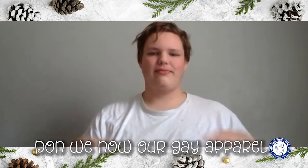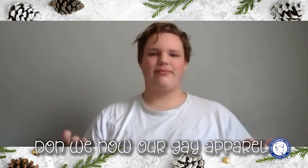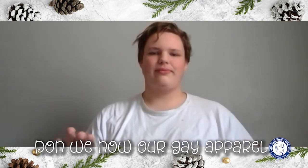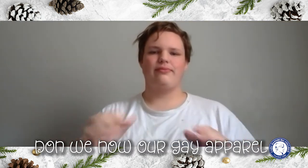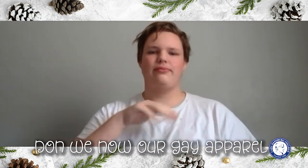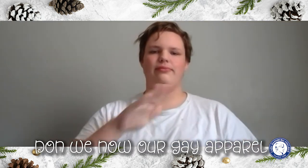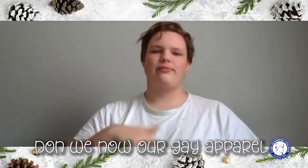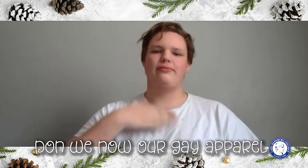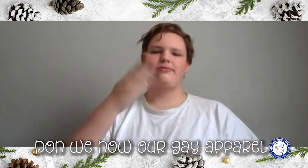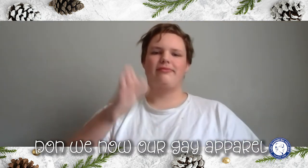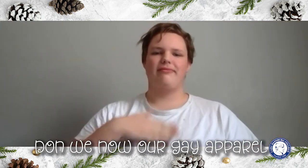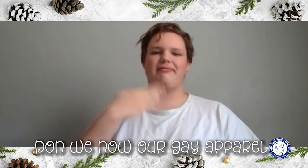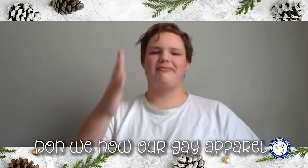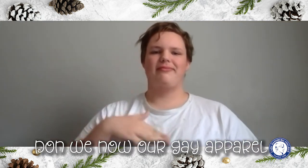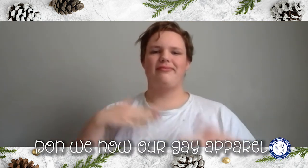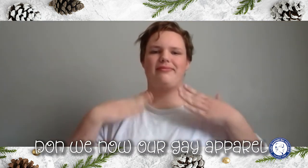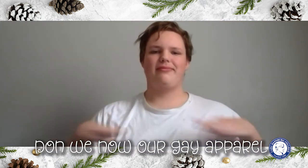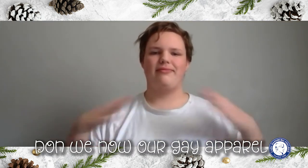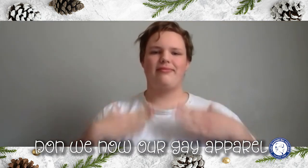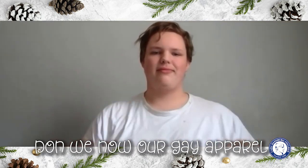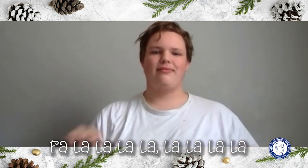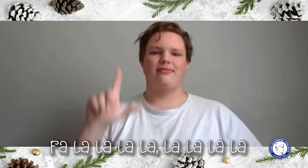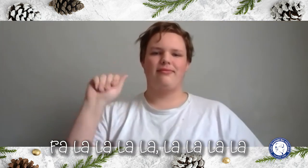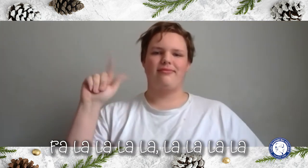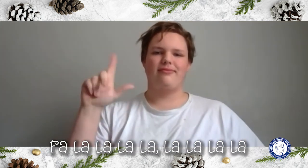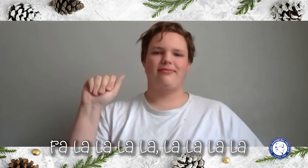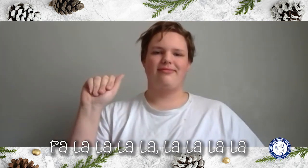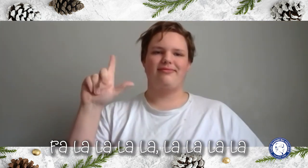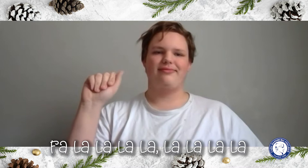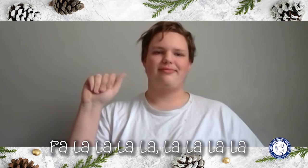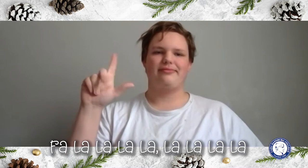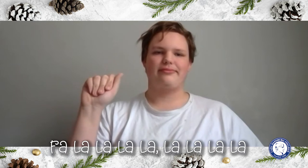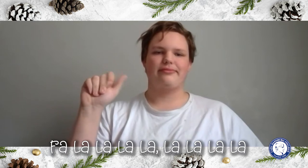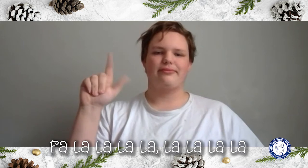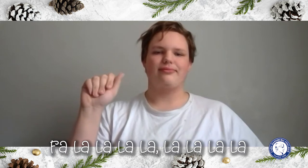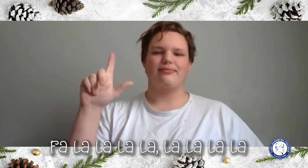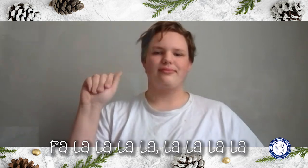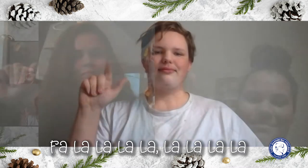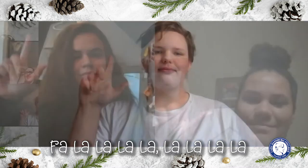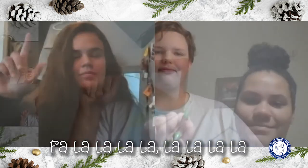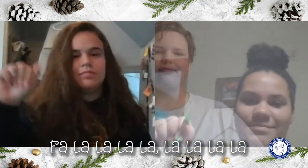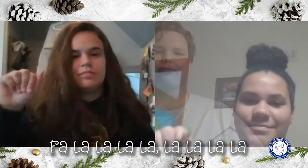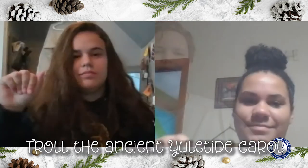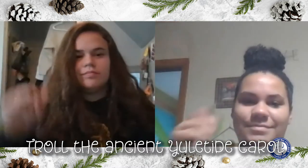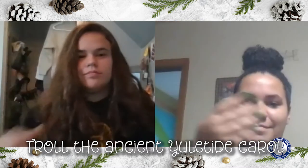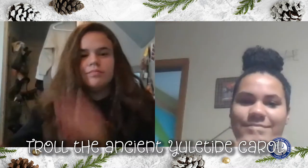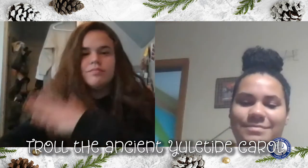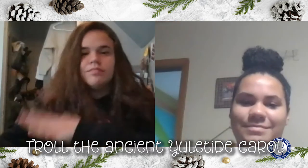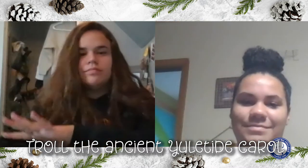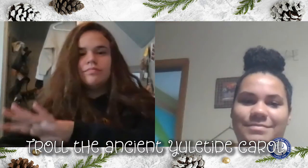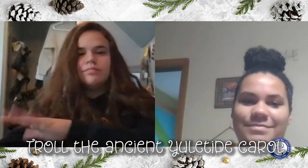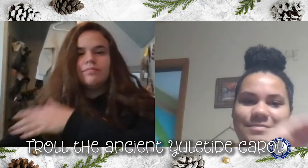Don't we now our gay apparel, la-la-la-la-la-la-la-la-la.